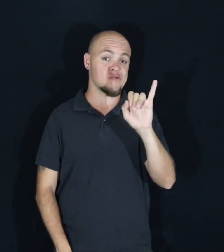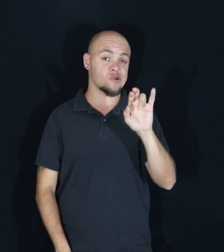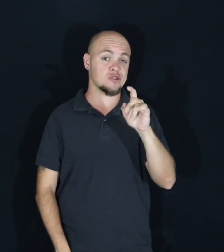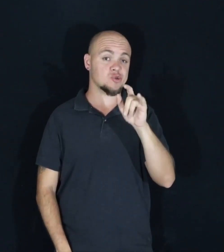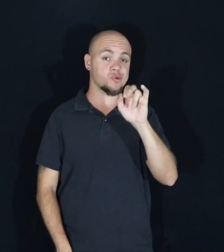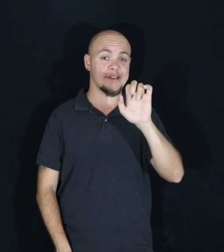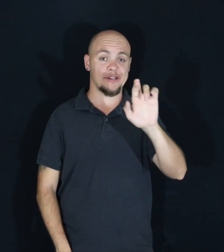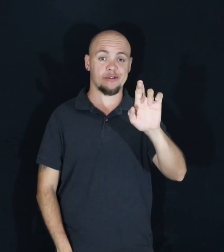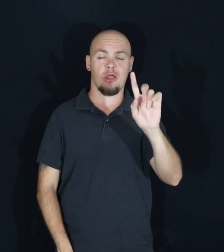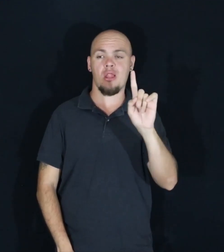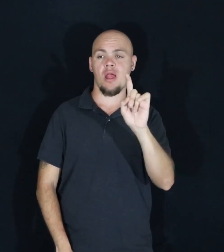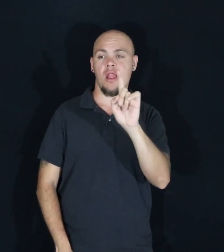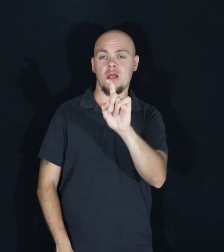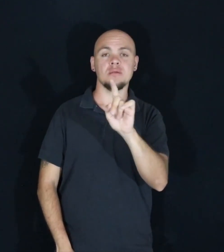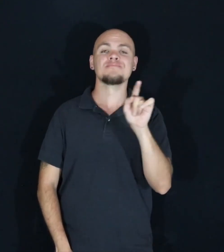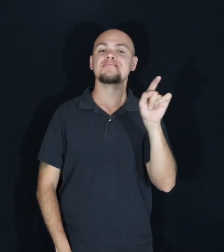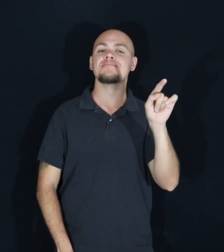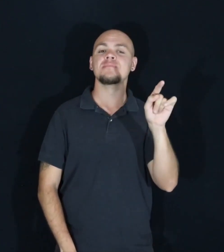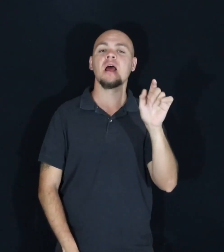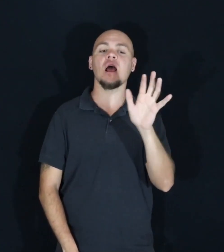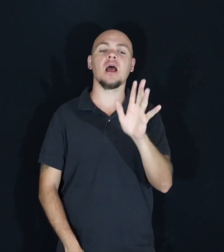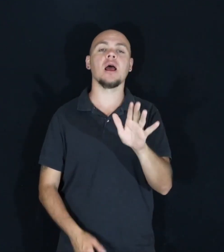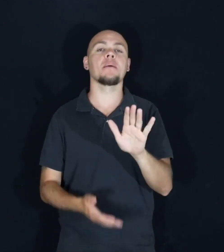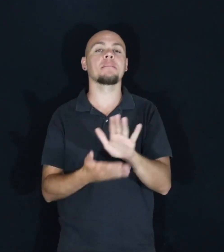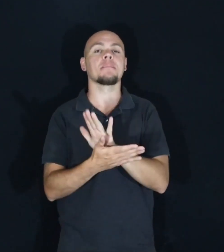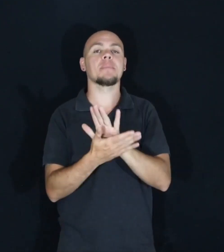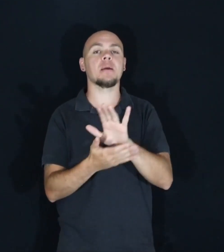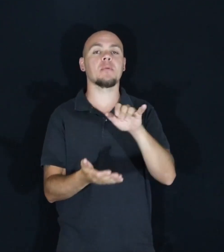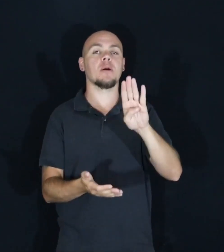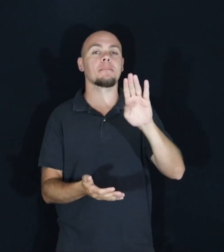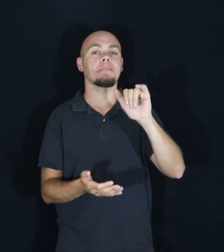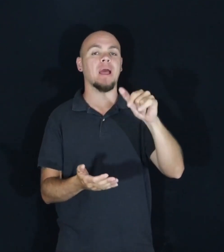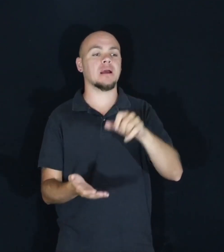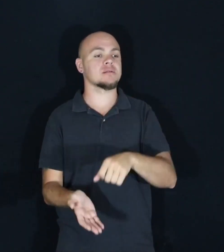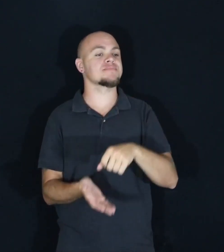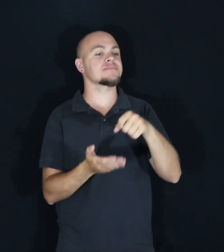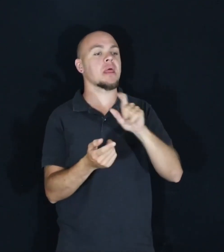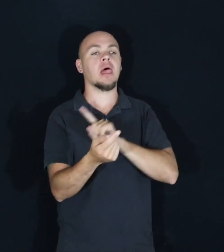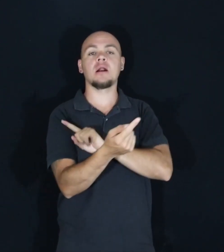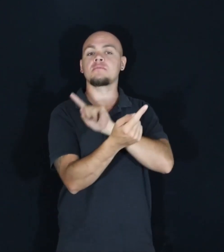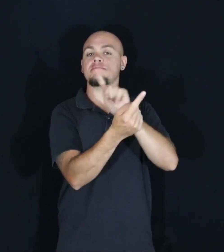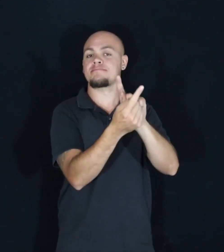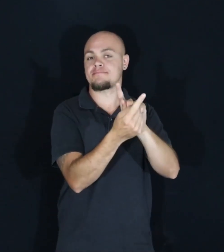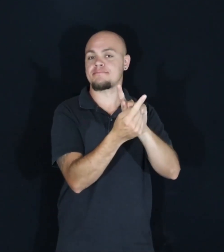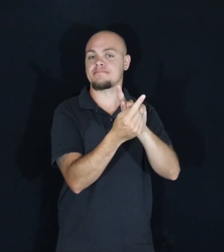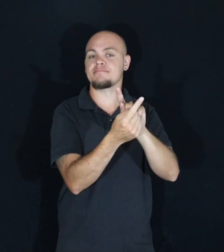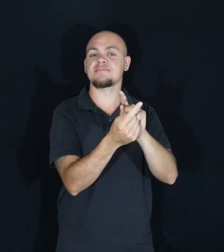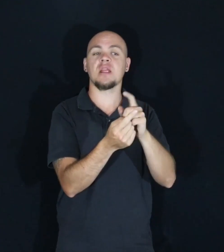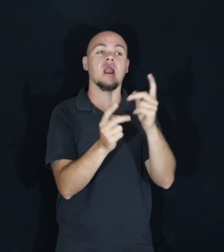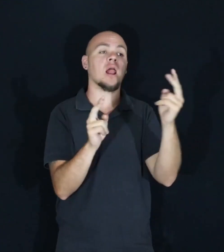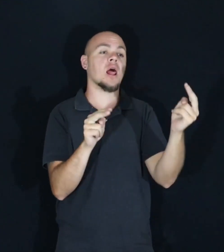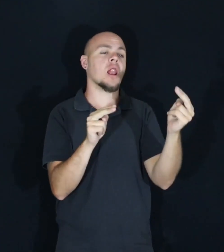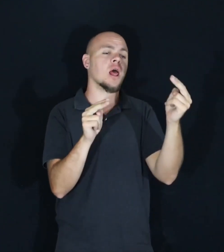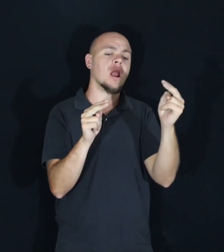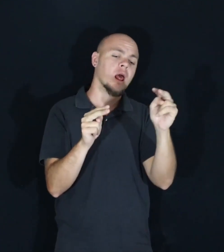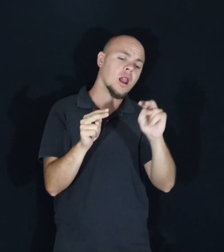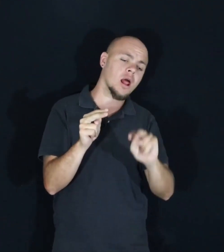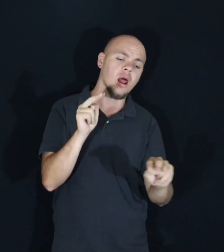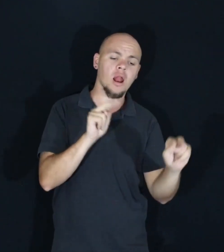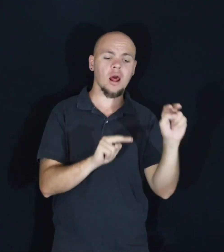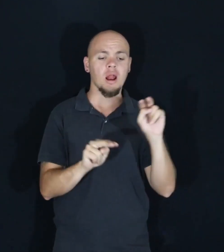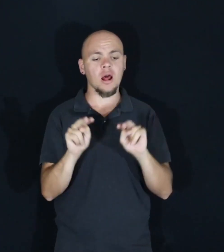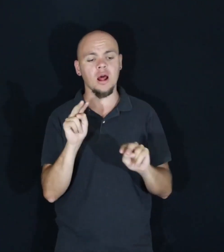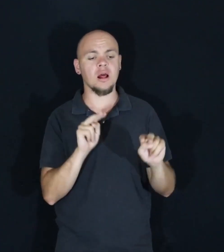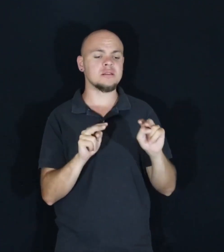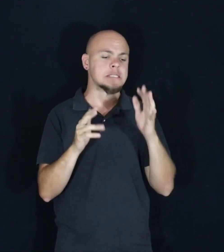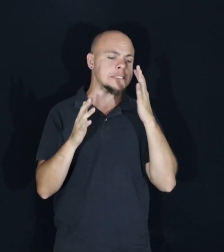Sharon, that works at that library, grabbed a paper bag and met her over at the fridge. And the two of them, they looked through it and they kind of